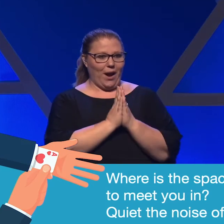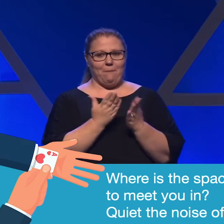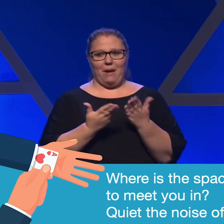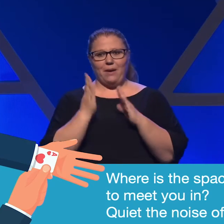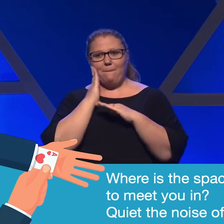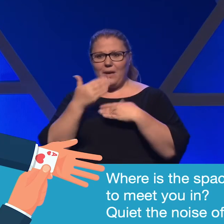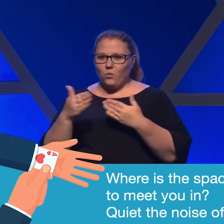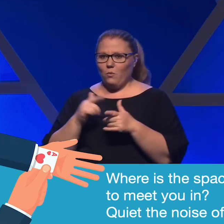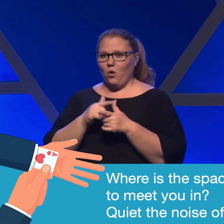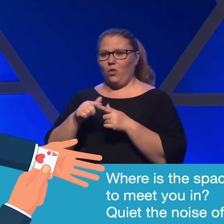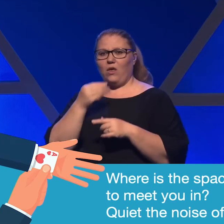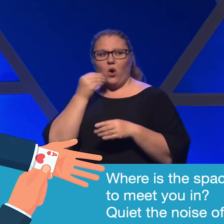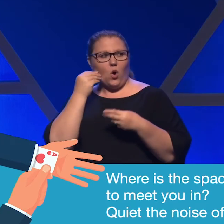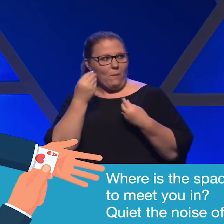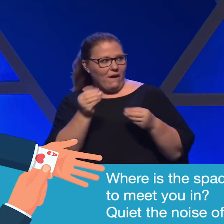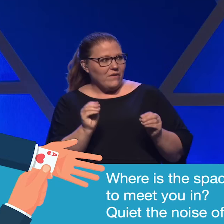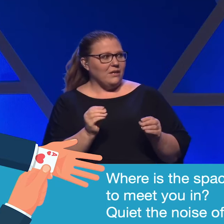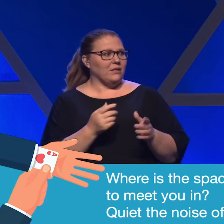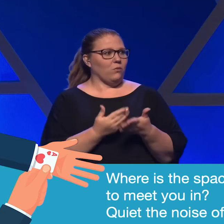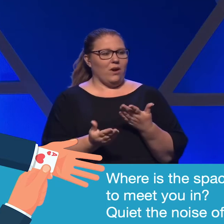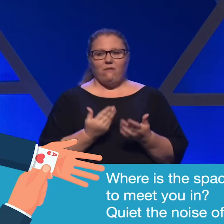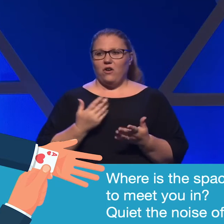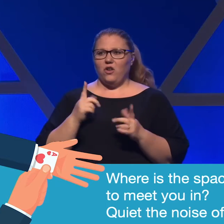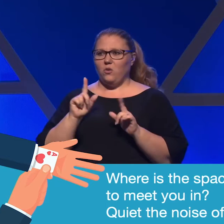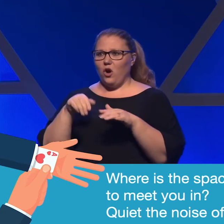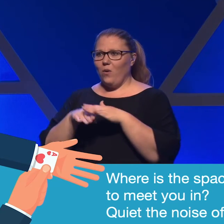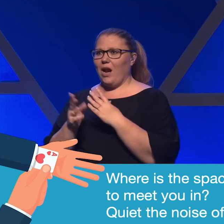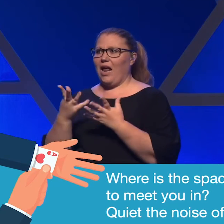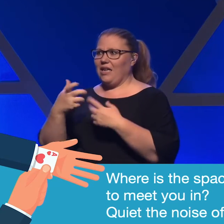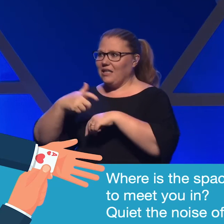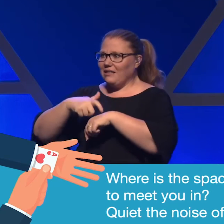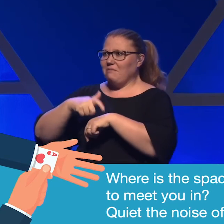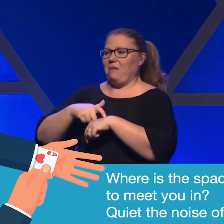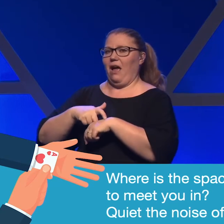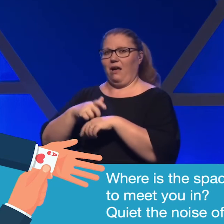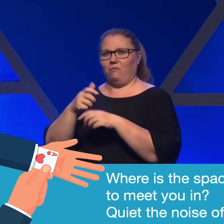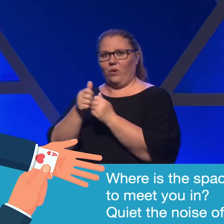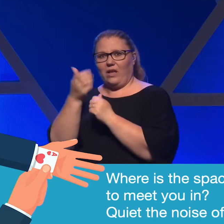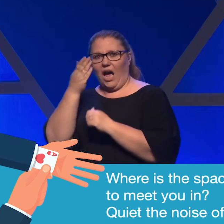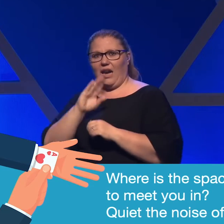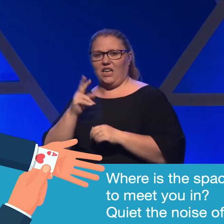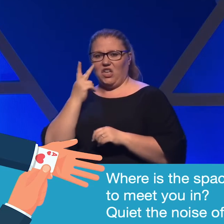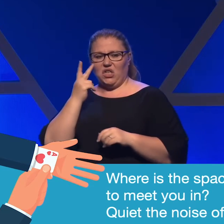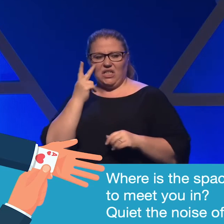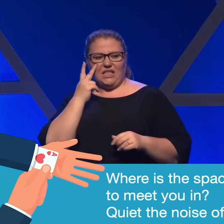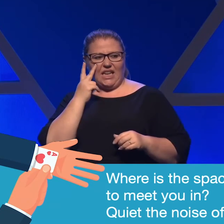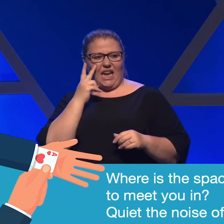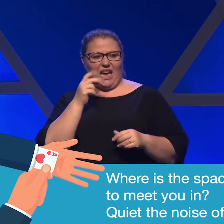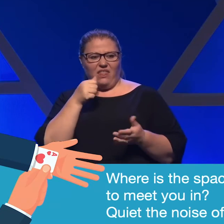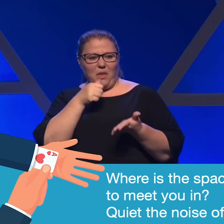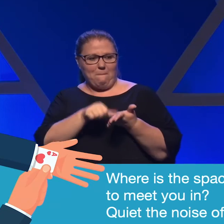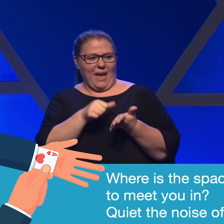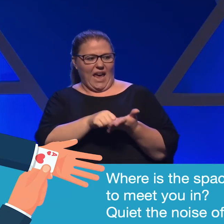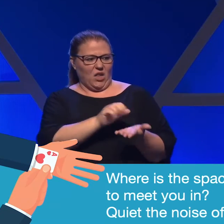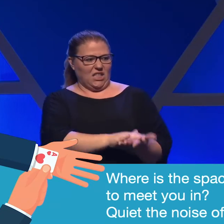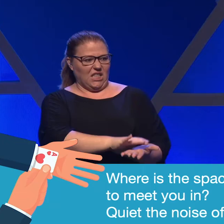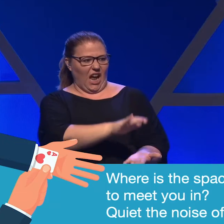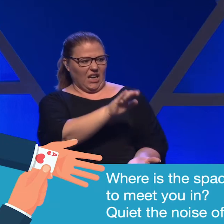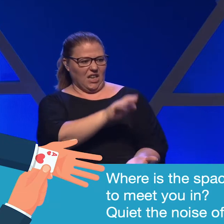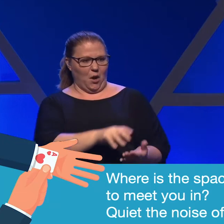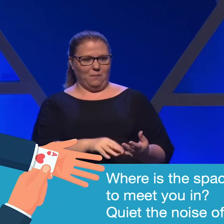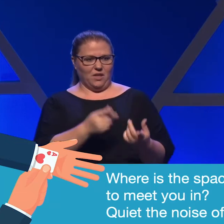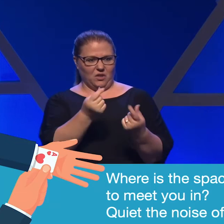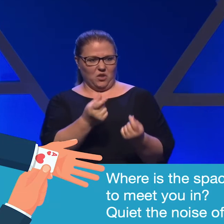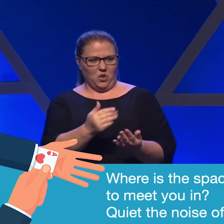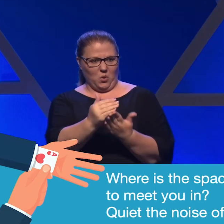your bedroom or a home office or something. And you walk in and you're like, I just need some time with God. And then you see the mail stacked up and you see the to-do